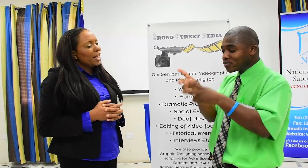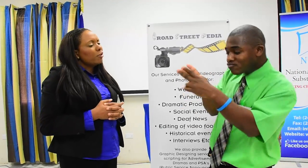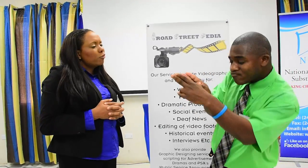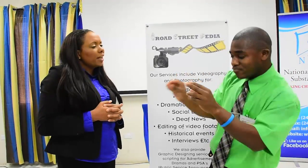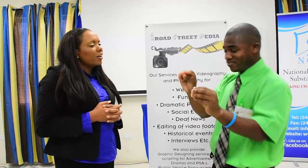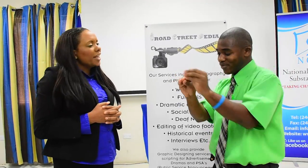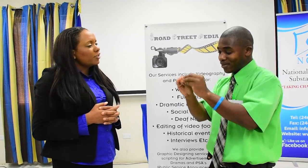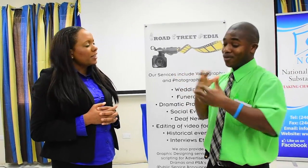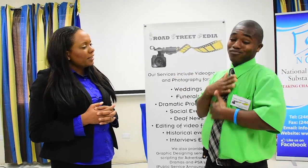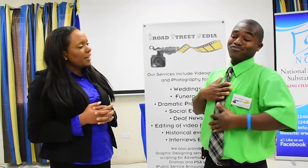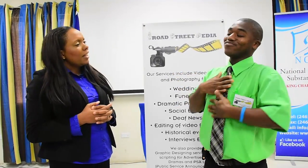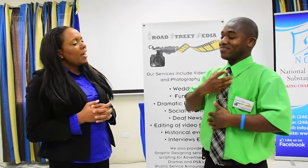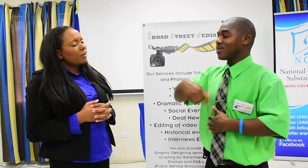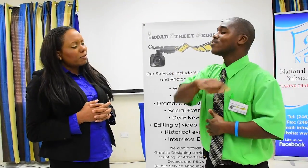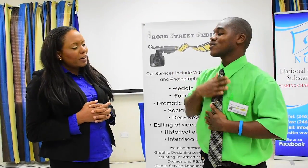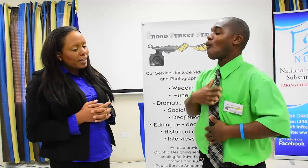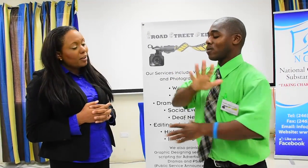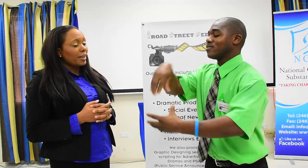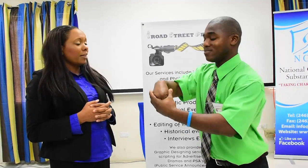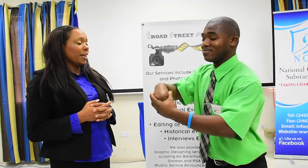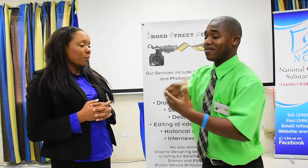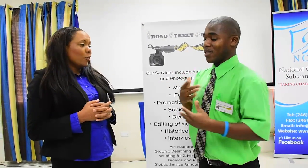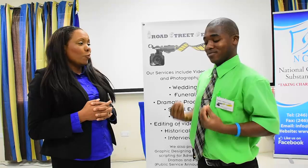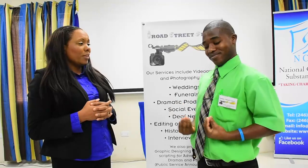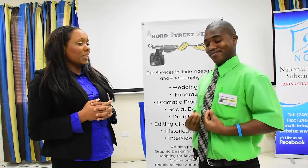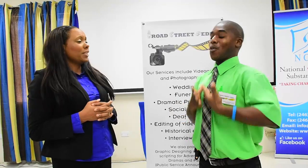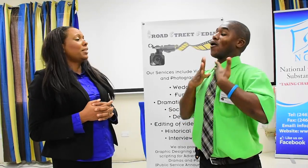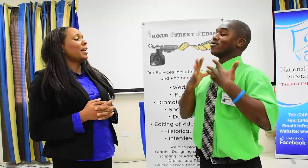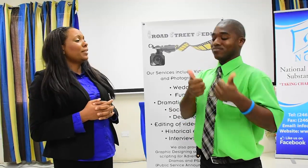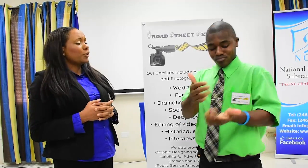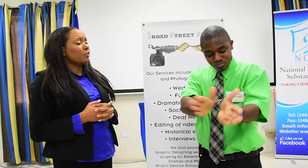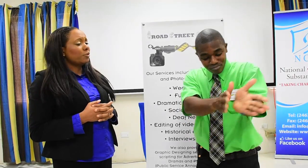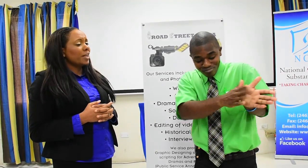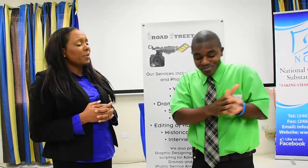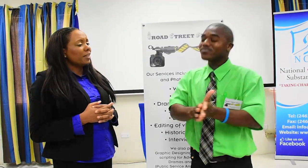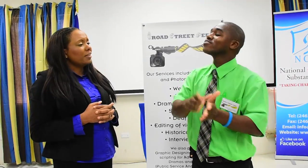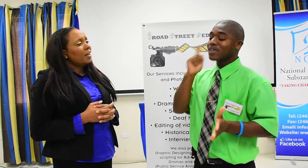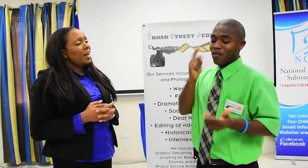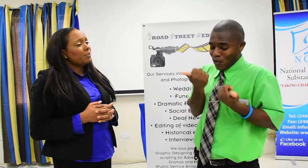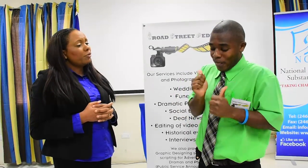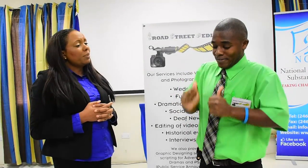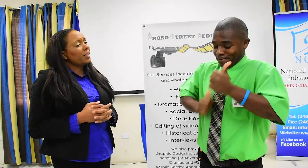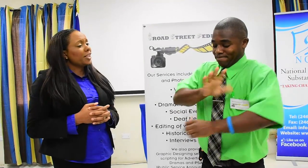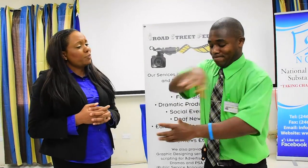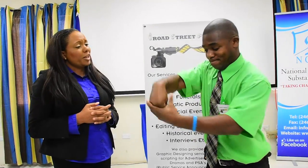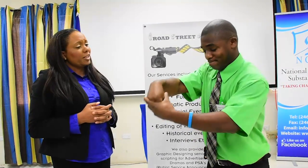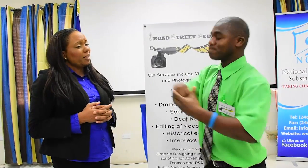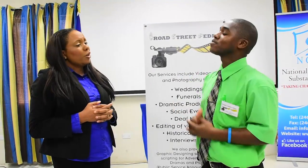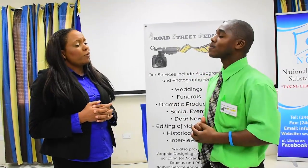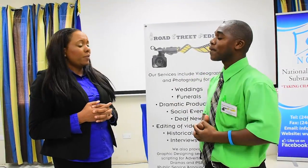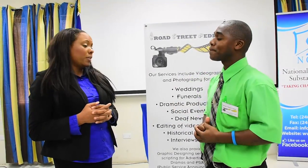and I really got interested, and then I really got into the game, with especially the editing, so it was really been good. I've really been an